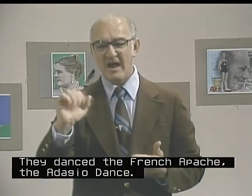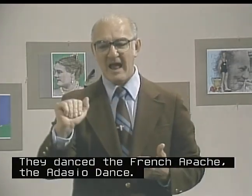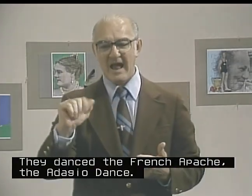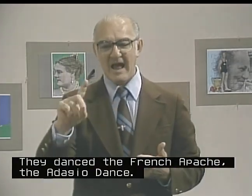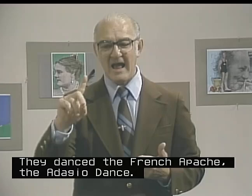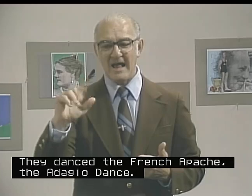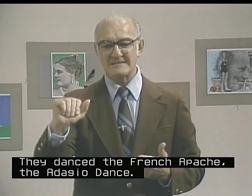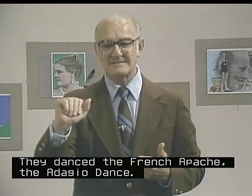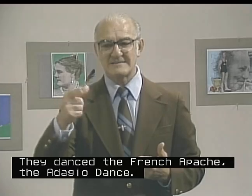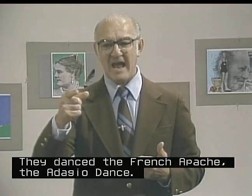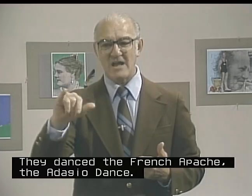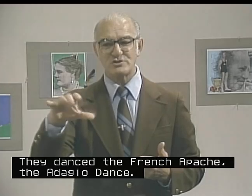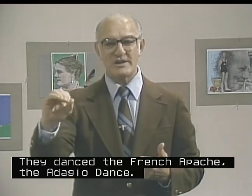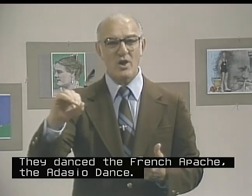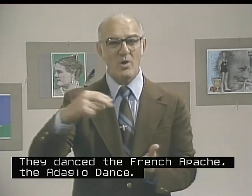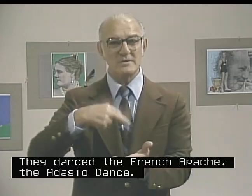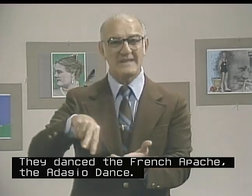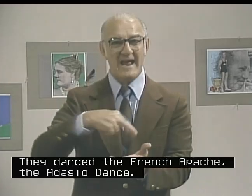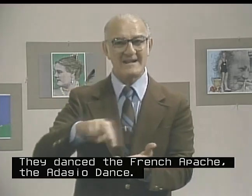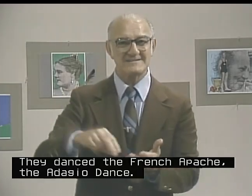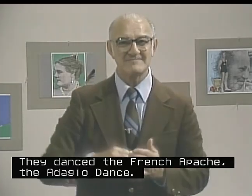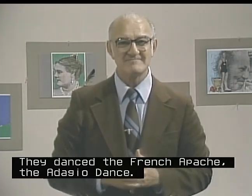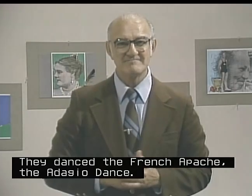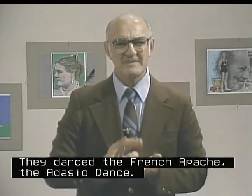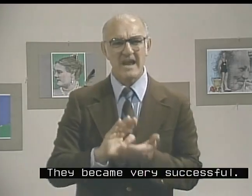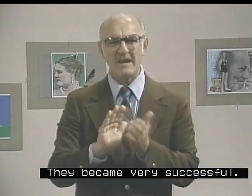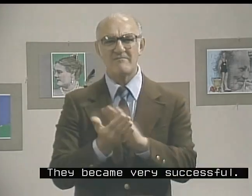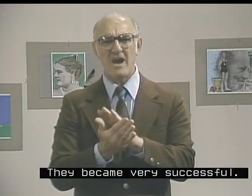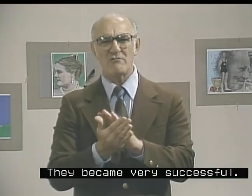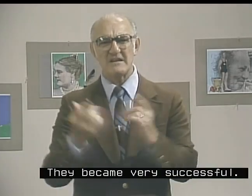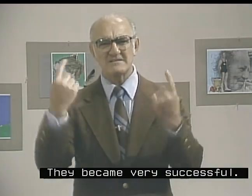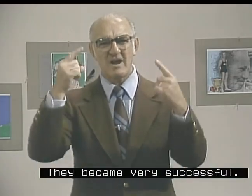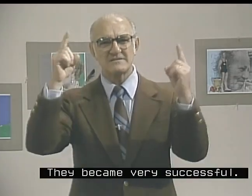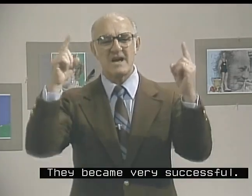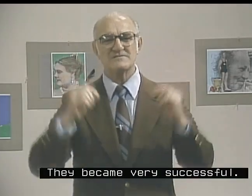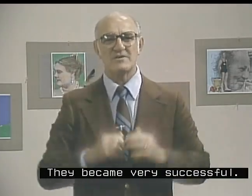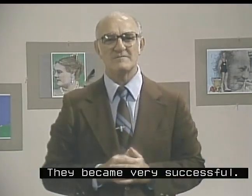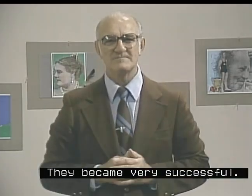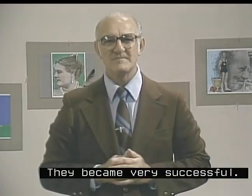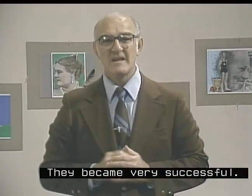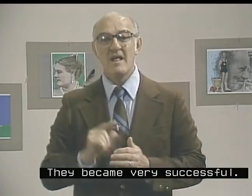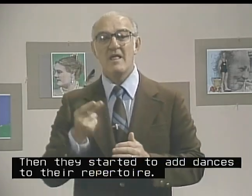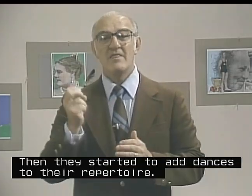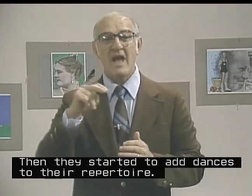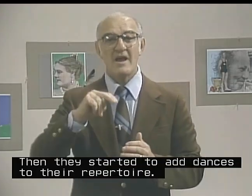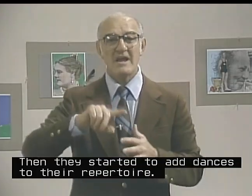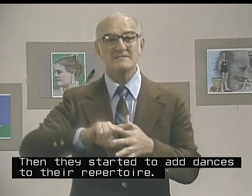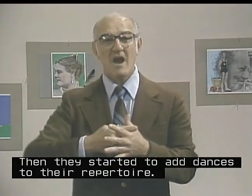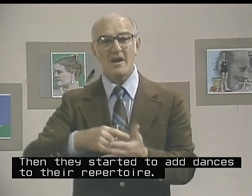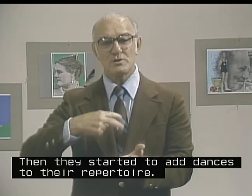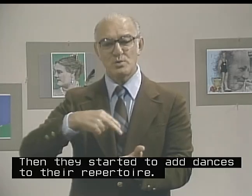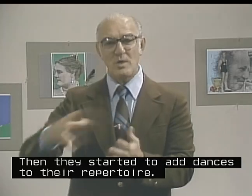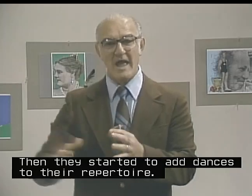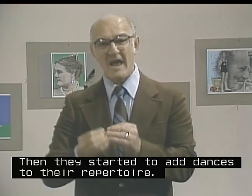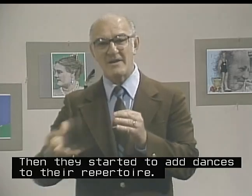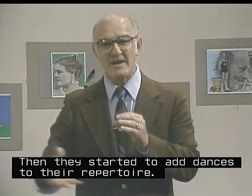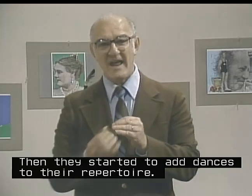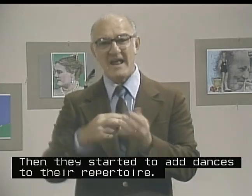Adalbio dance, became very successful. Then they started to add and add